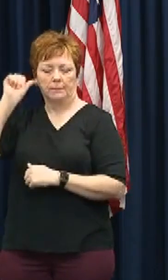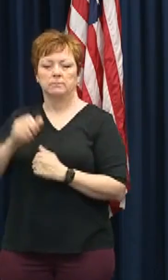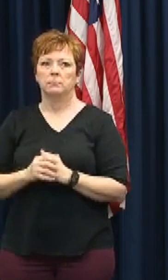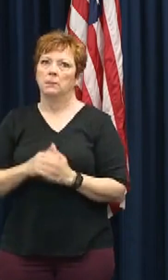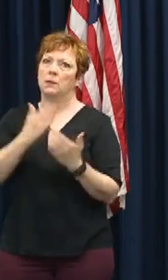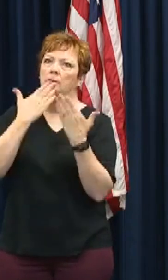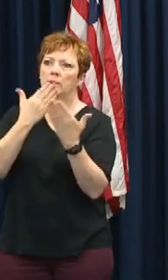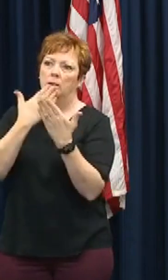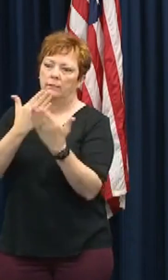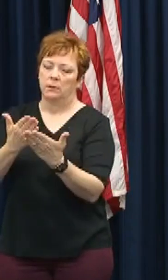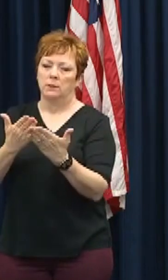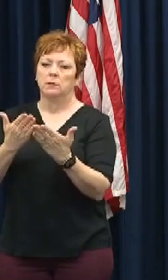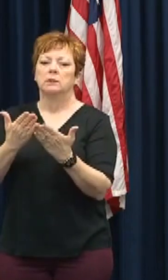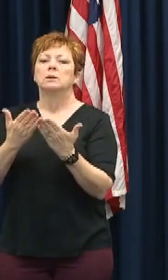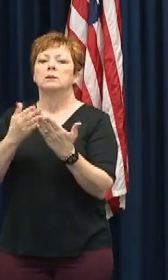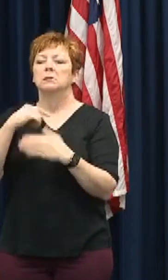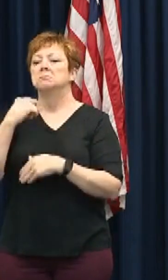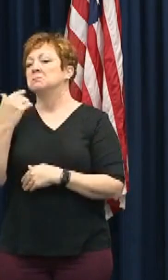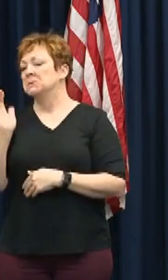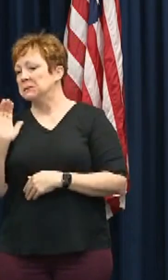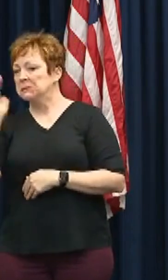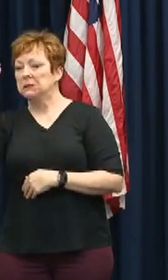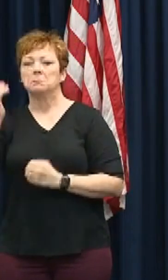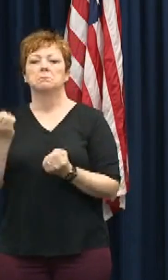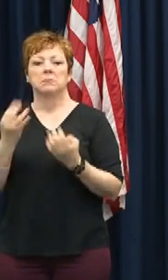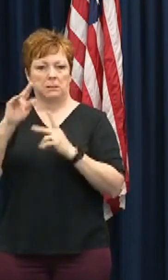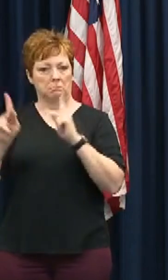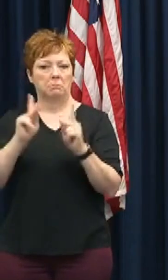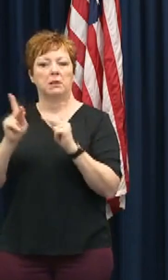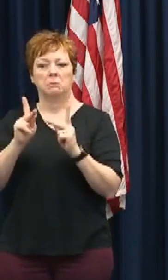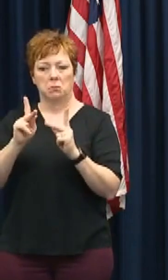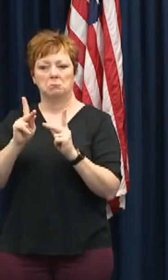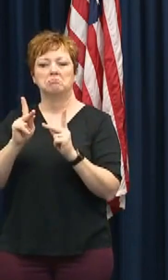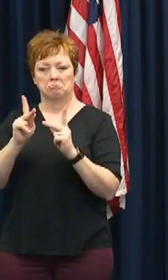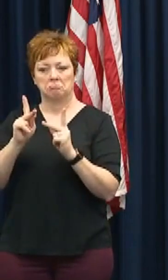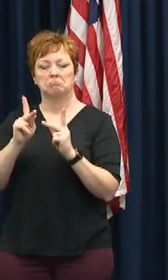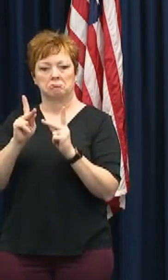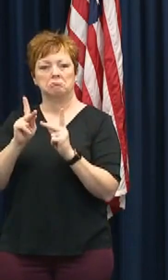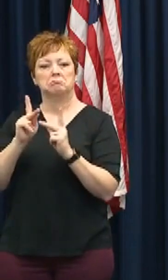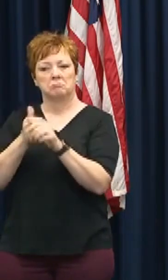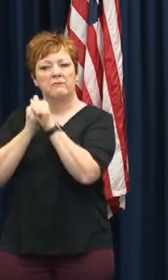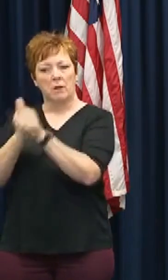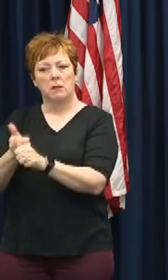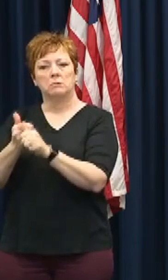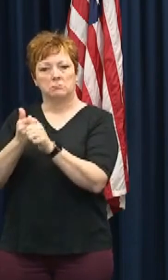thankfully, it appears that many people heeded this voluntary evacuation.